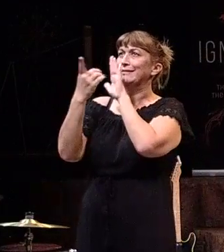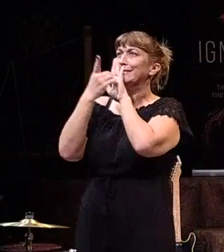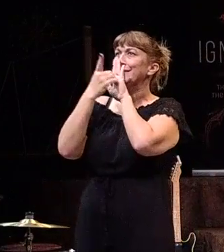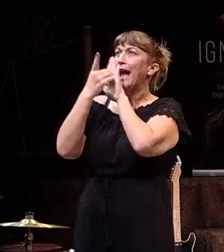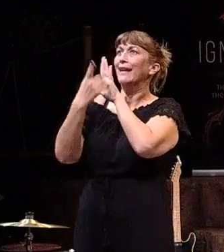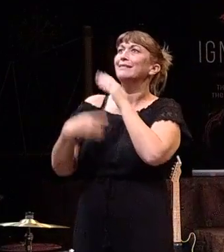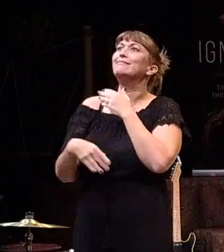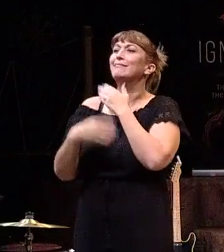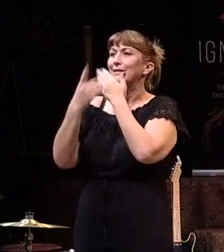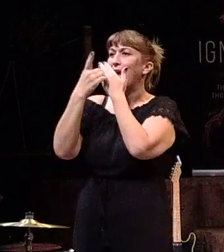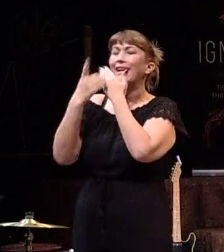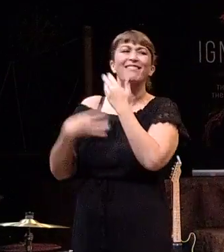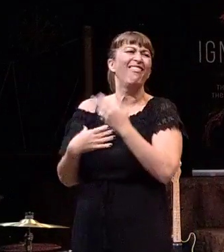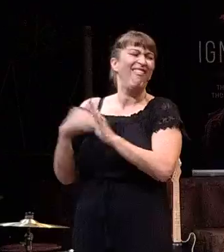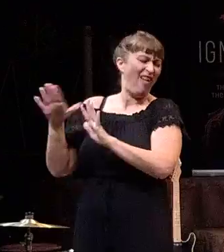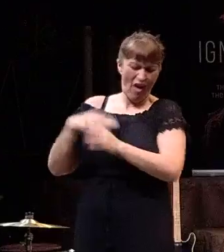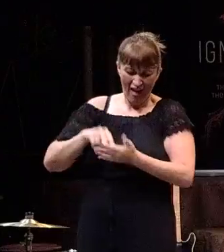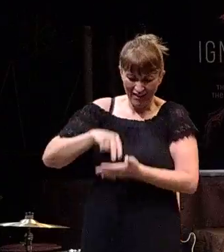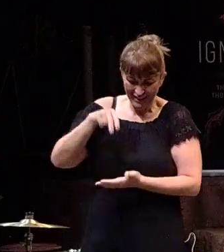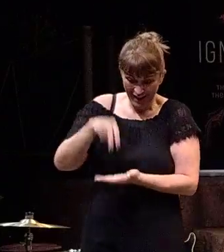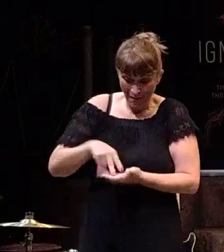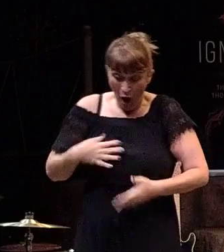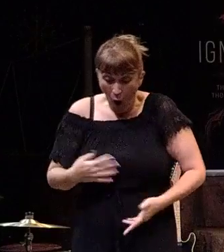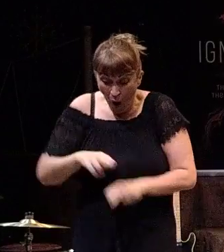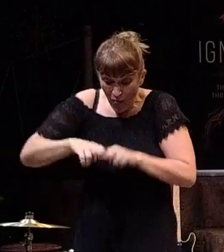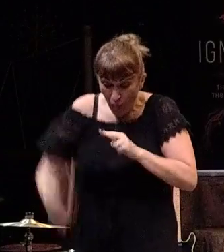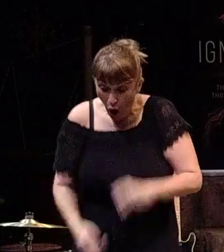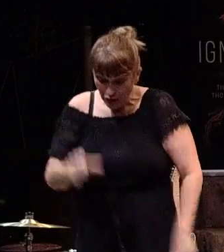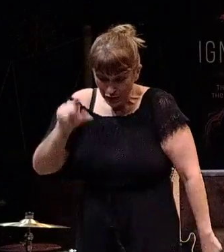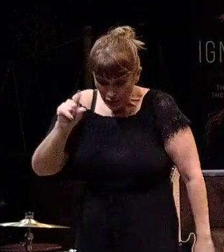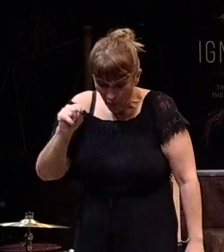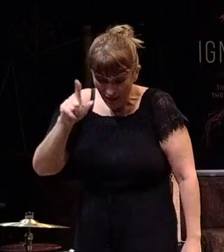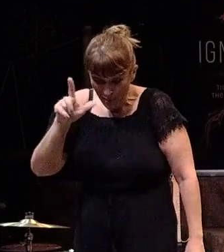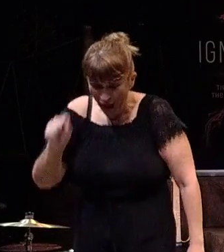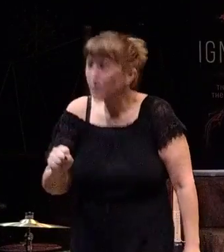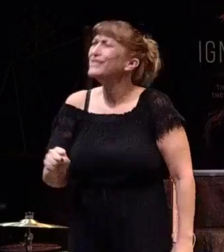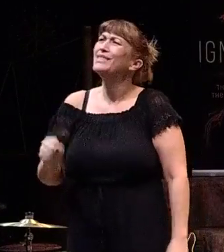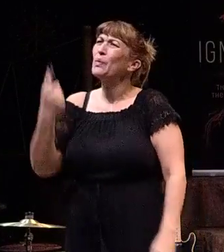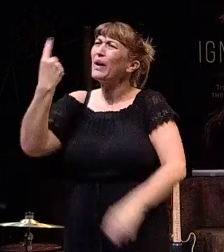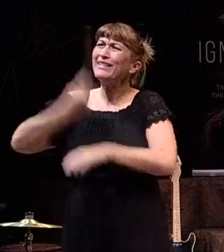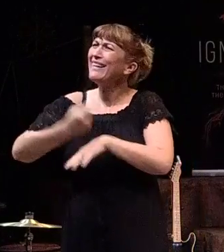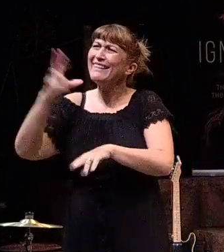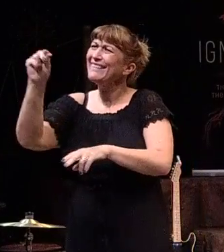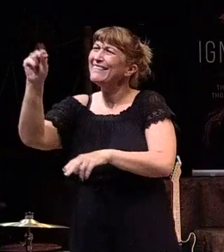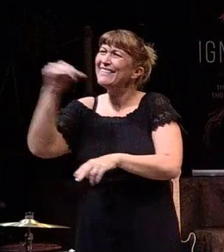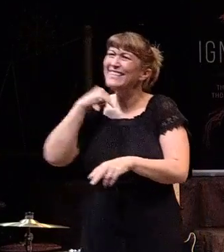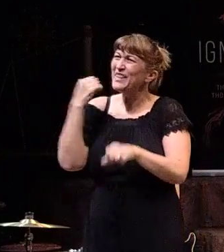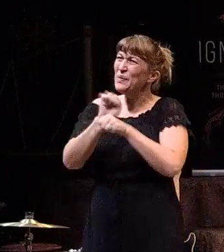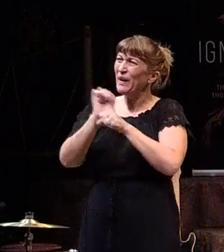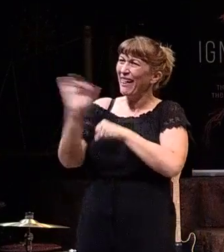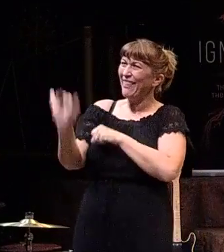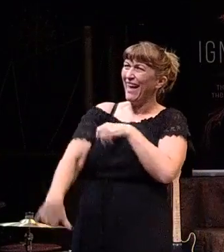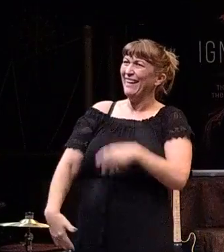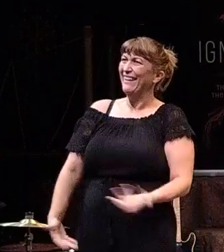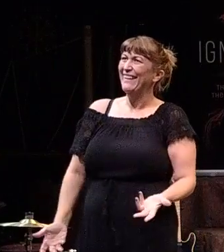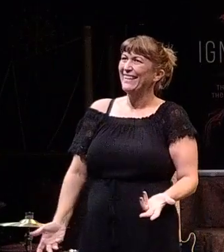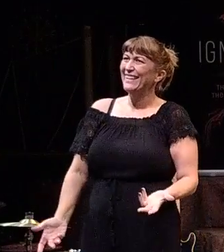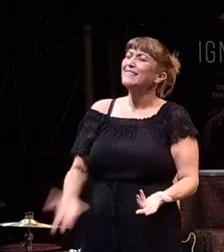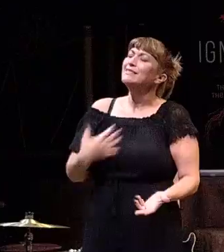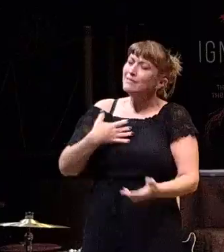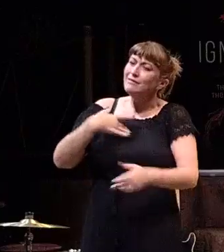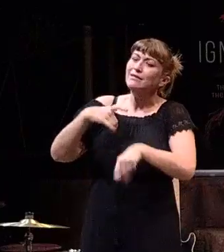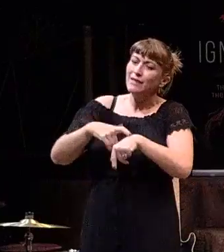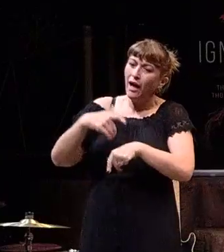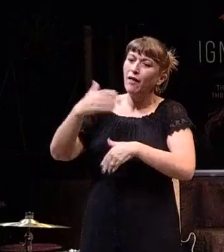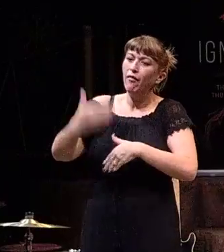scale and see, 20 pounds! Yes, I lost 20 pounds! It doesn't work that way. It takes